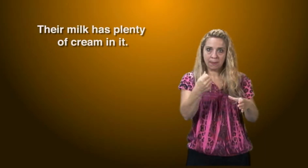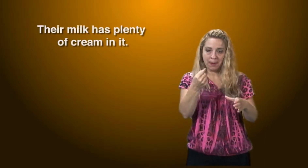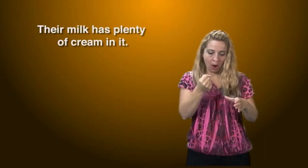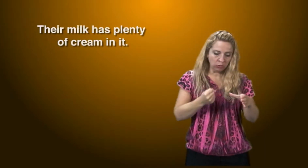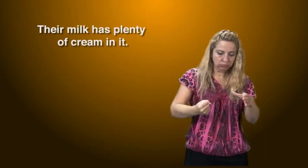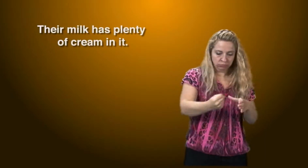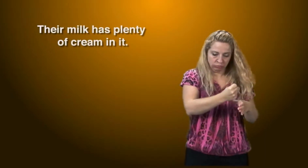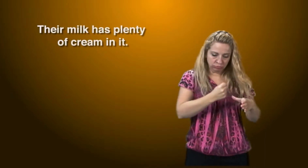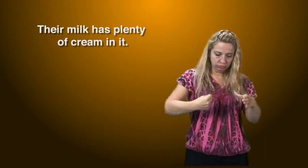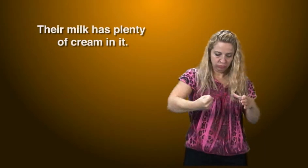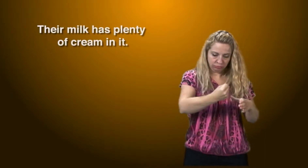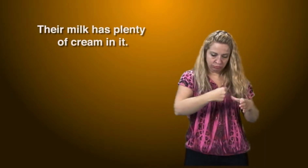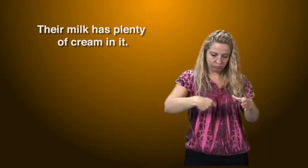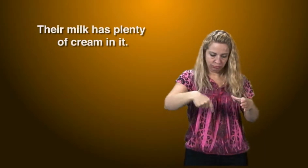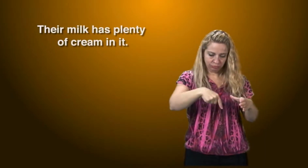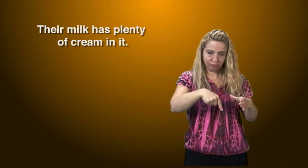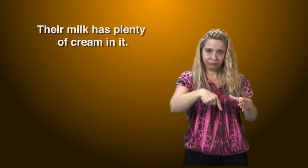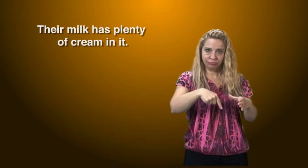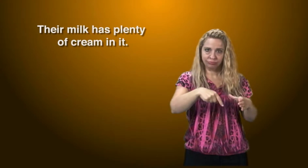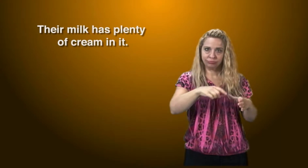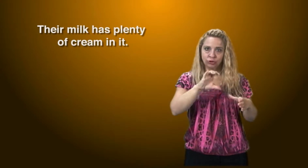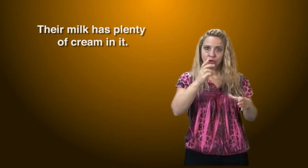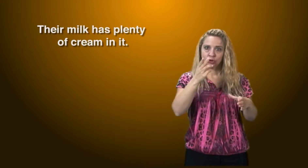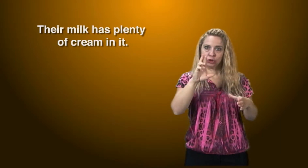Their milk has plenty of cream in it.